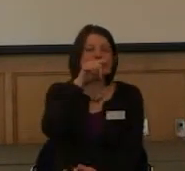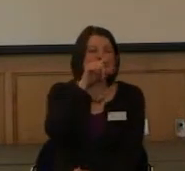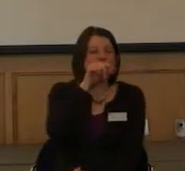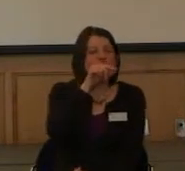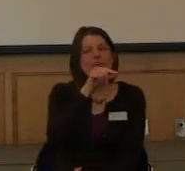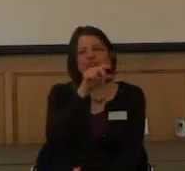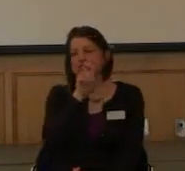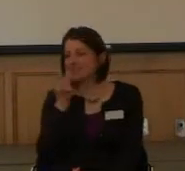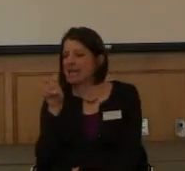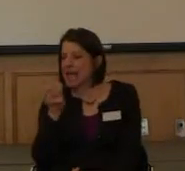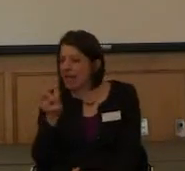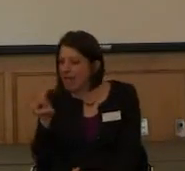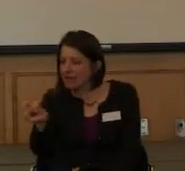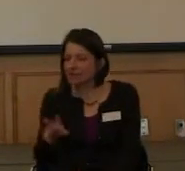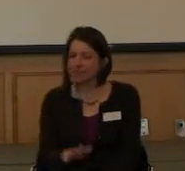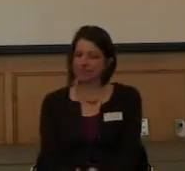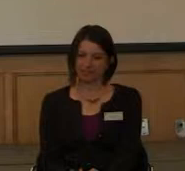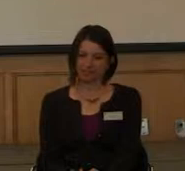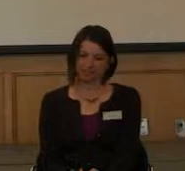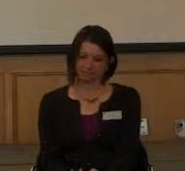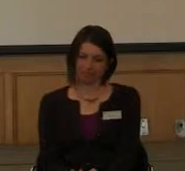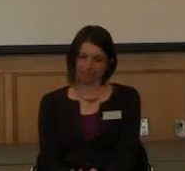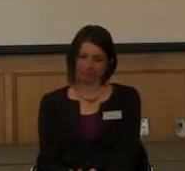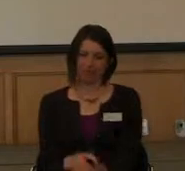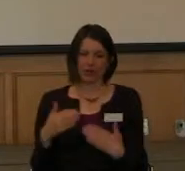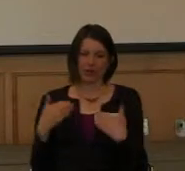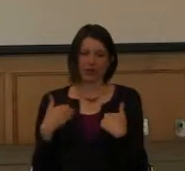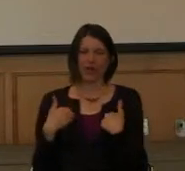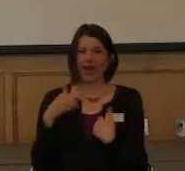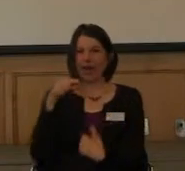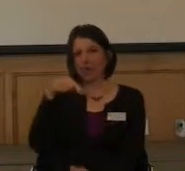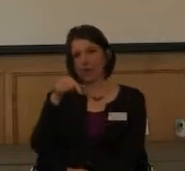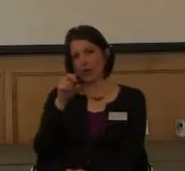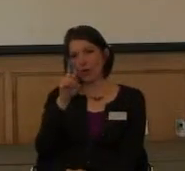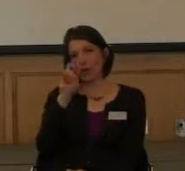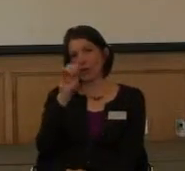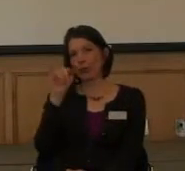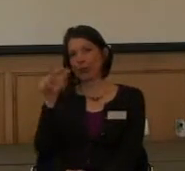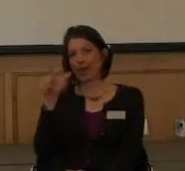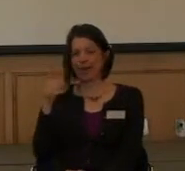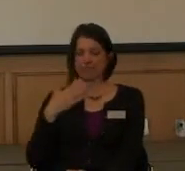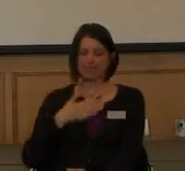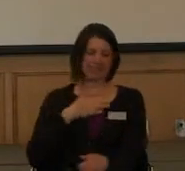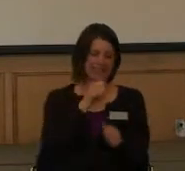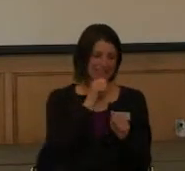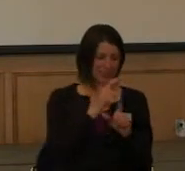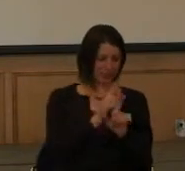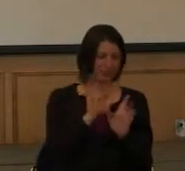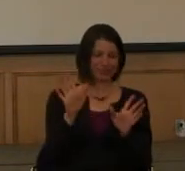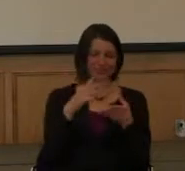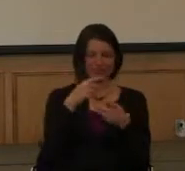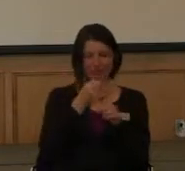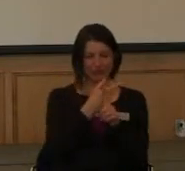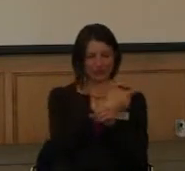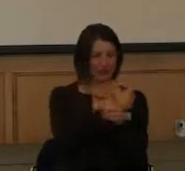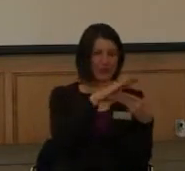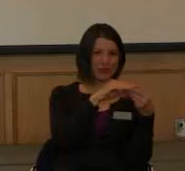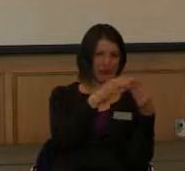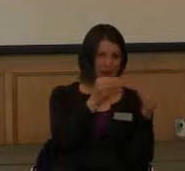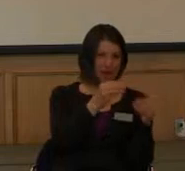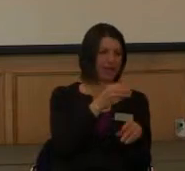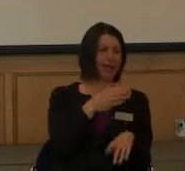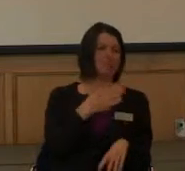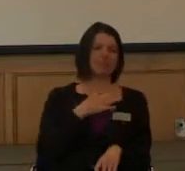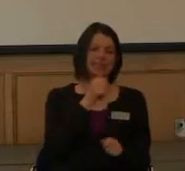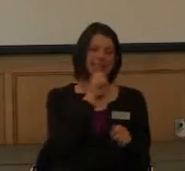snakes all over the place. Bobwhite quail, funny little story about those. My sister can mimic their call